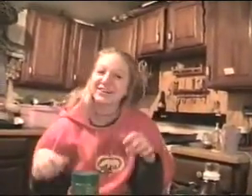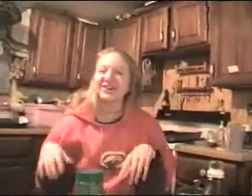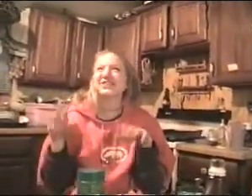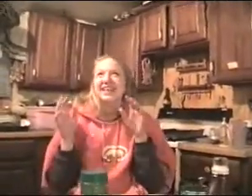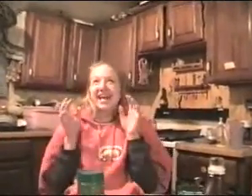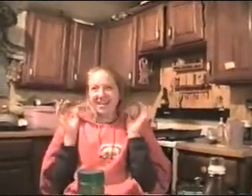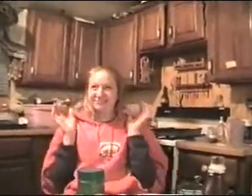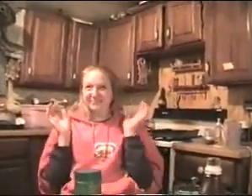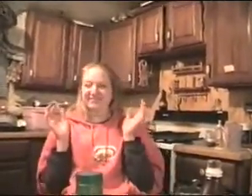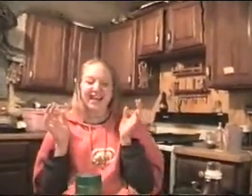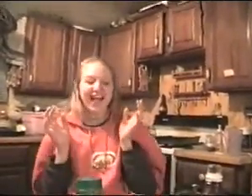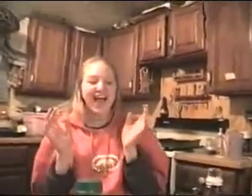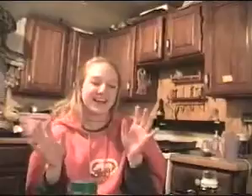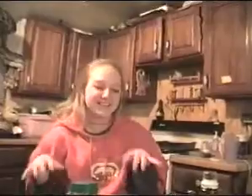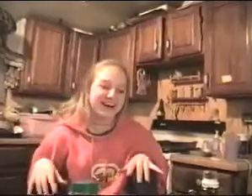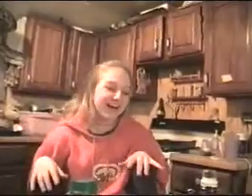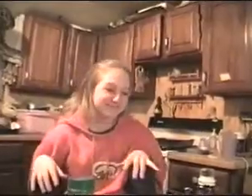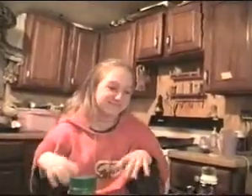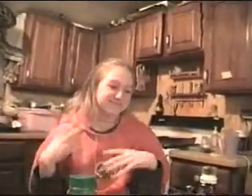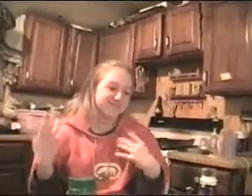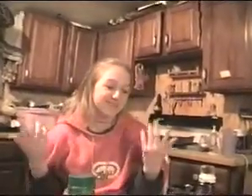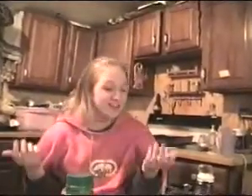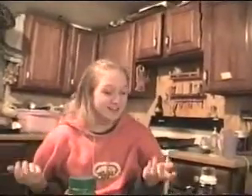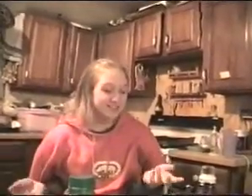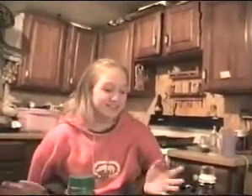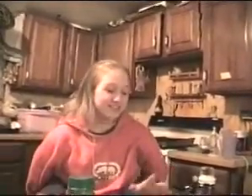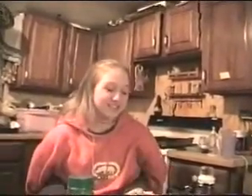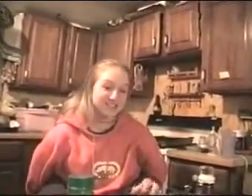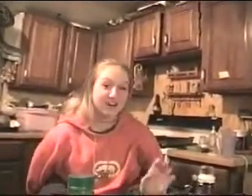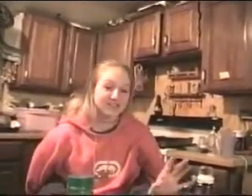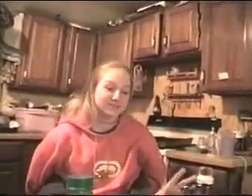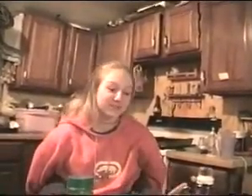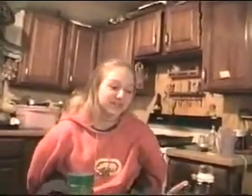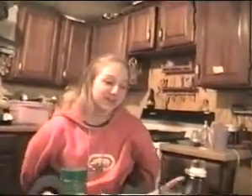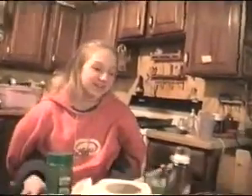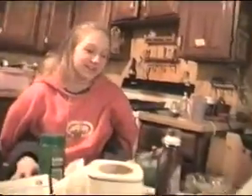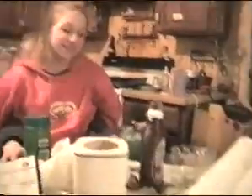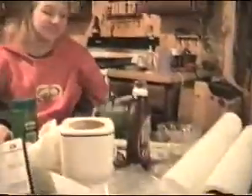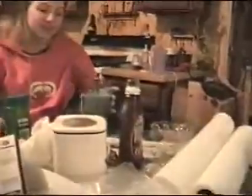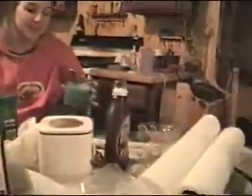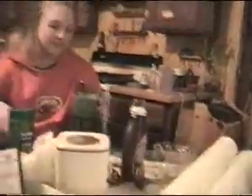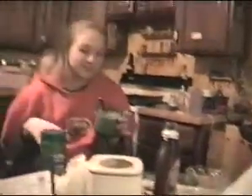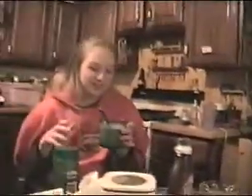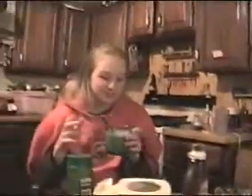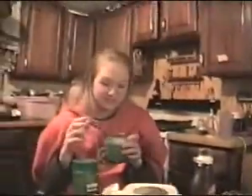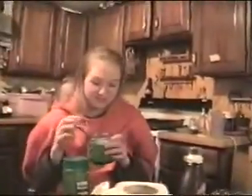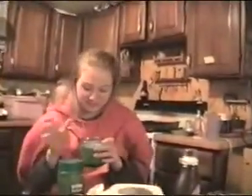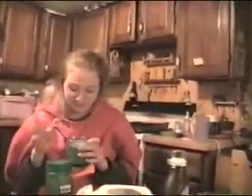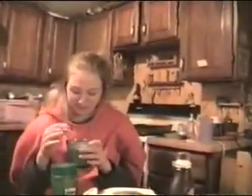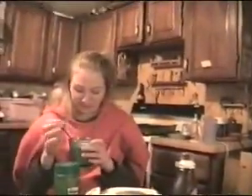Oh, yeah. Anyway. There's this chocolate milk right here, and I would really like a sip. Just a sip, though.